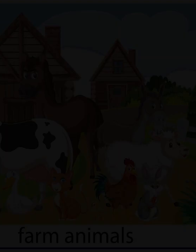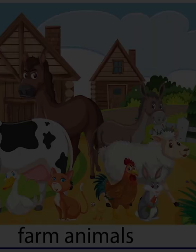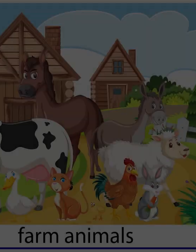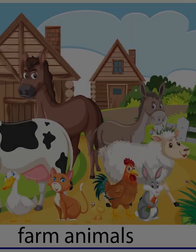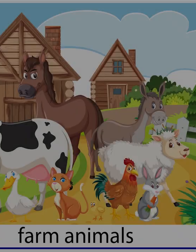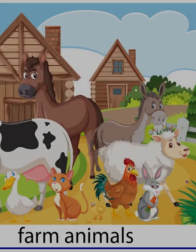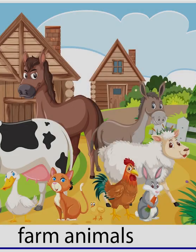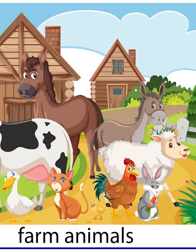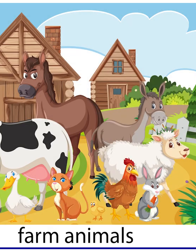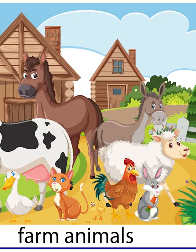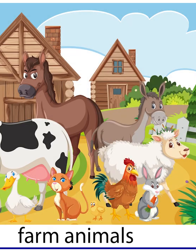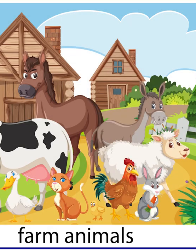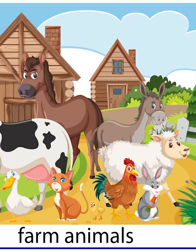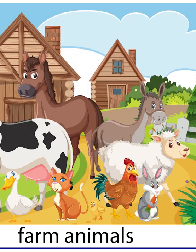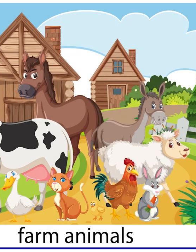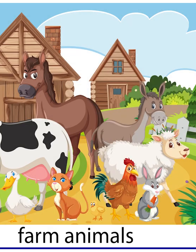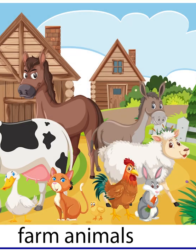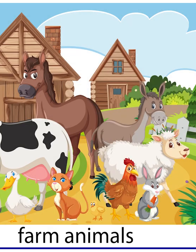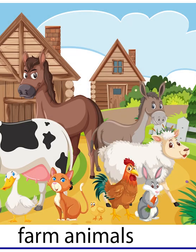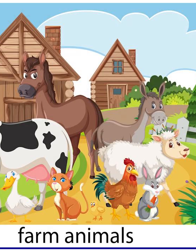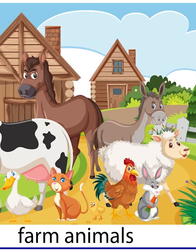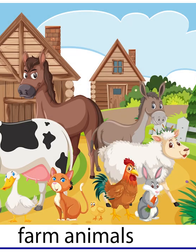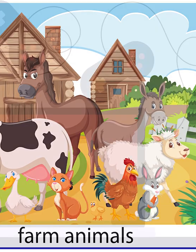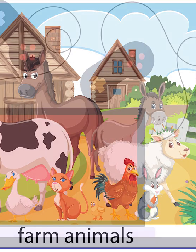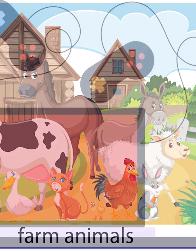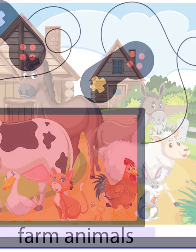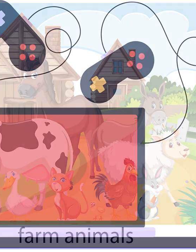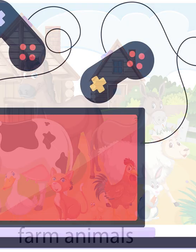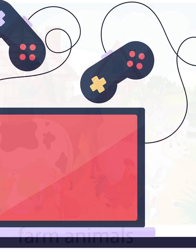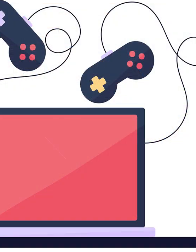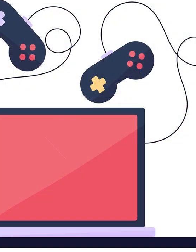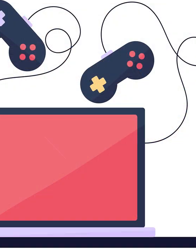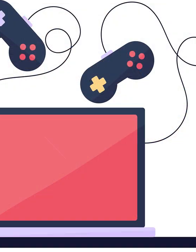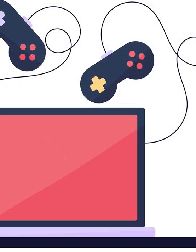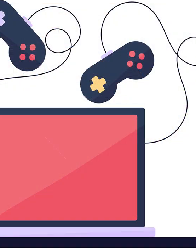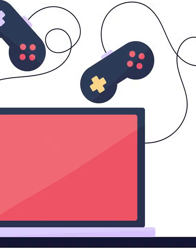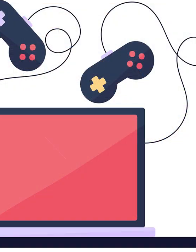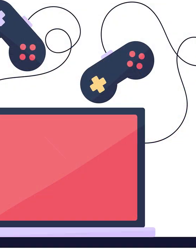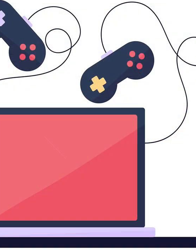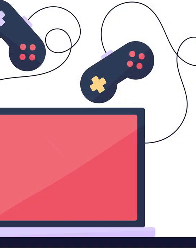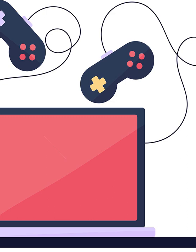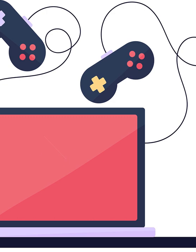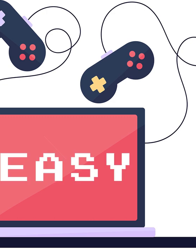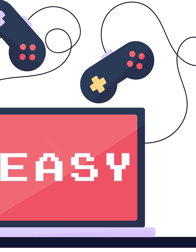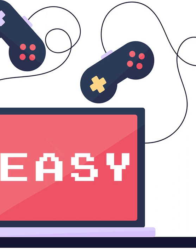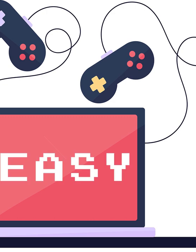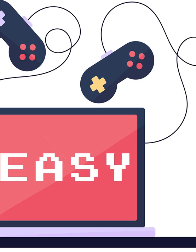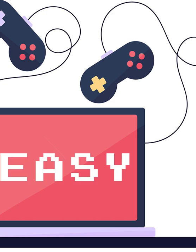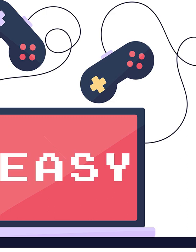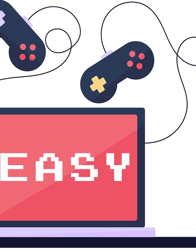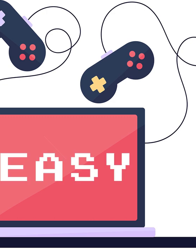let's talk about farm animals level easy together